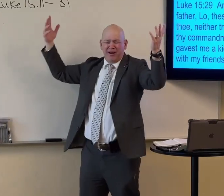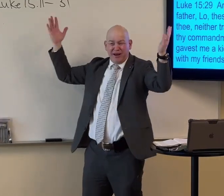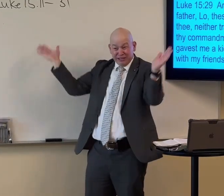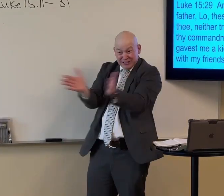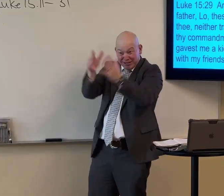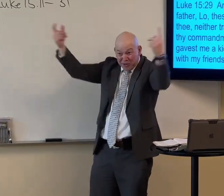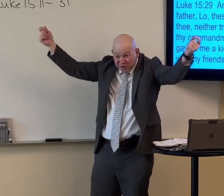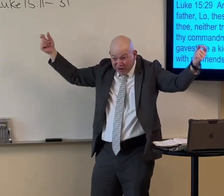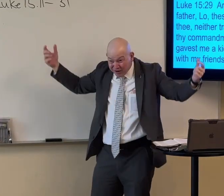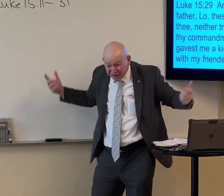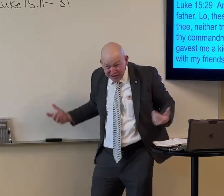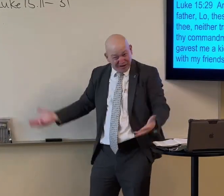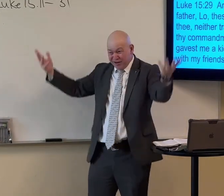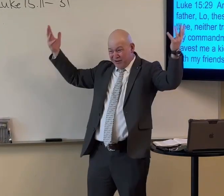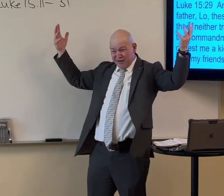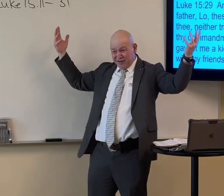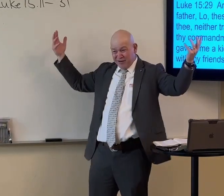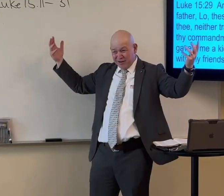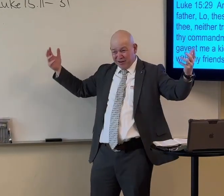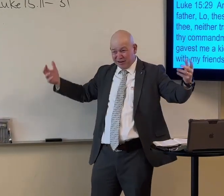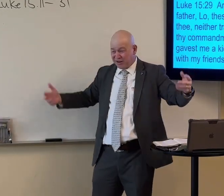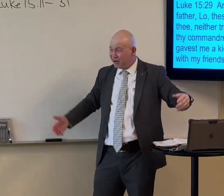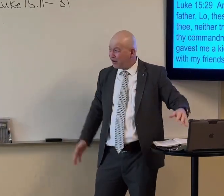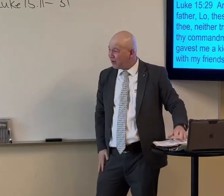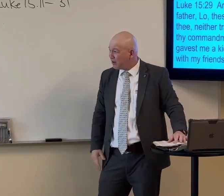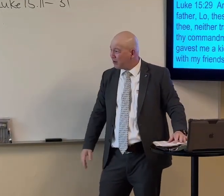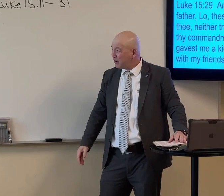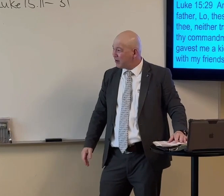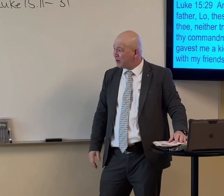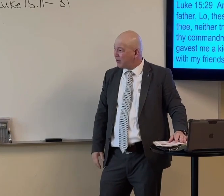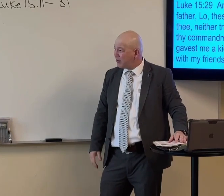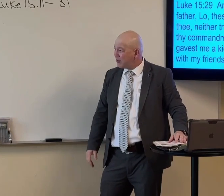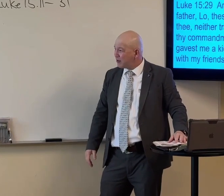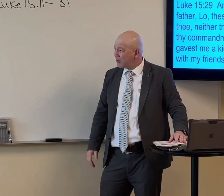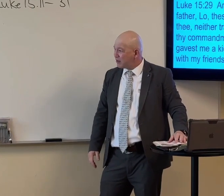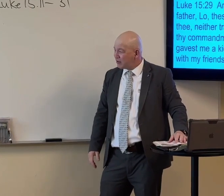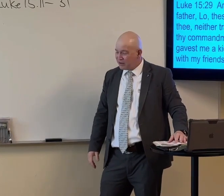And he comes back home. And you're celebrating. What is up with that?